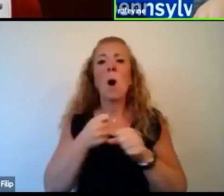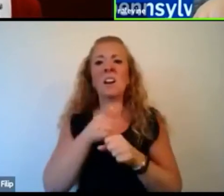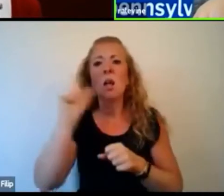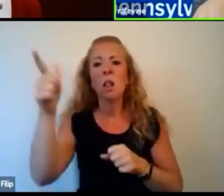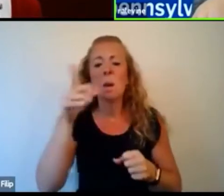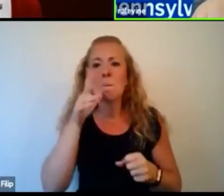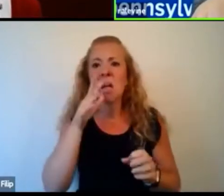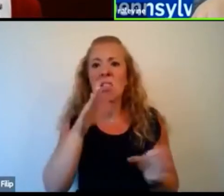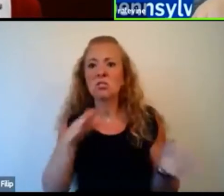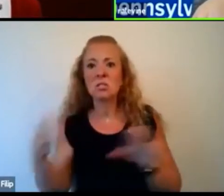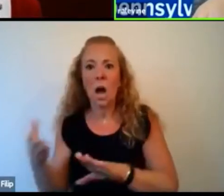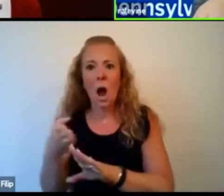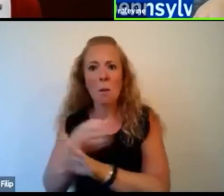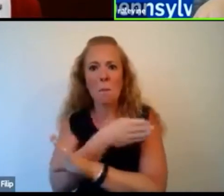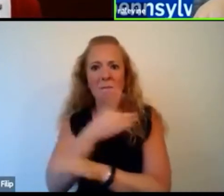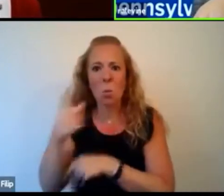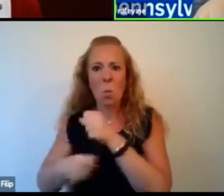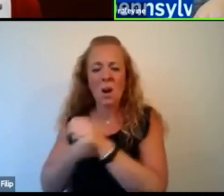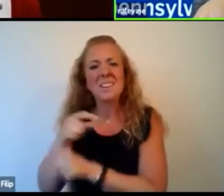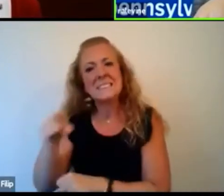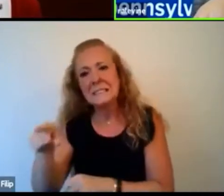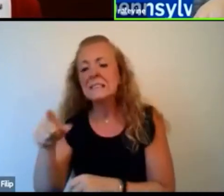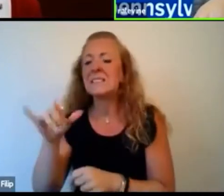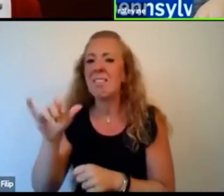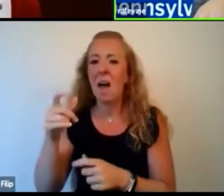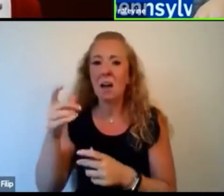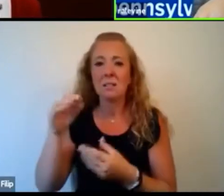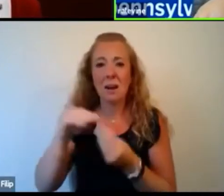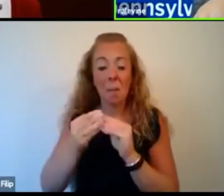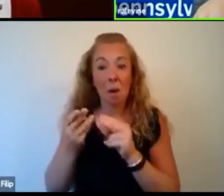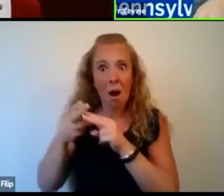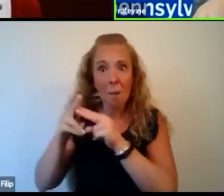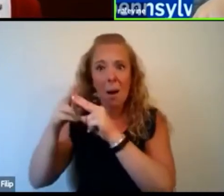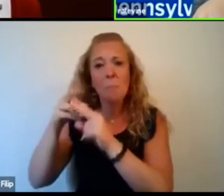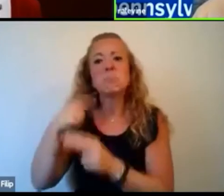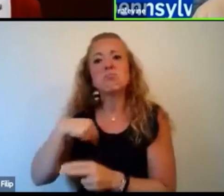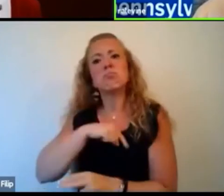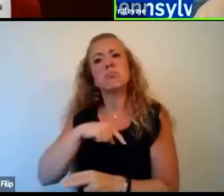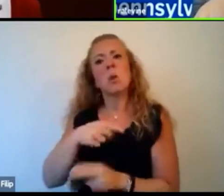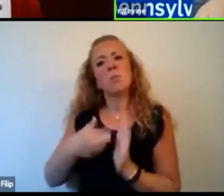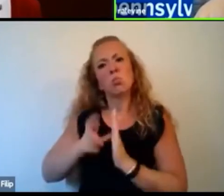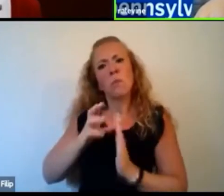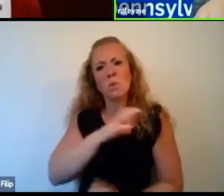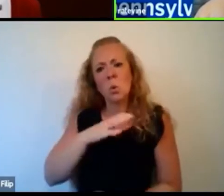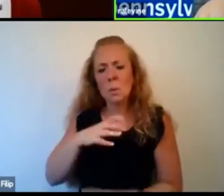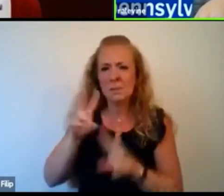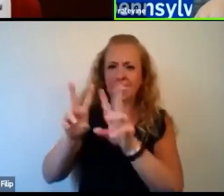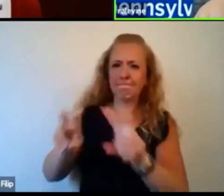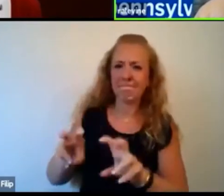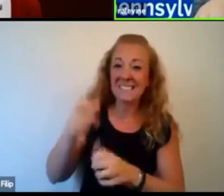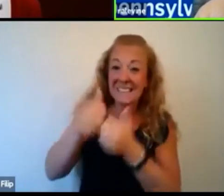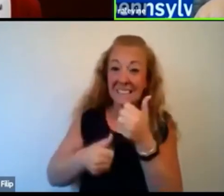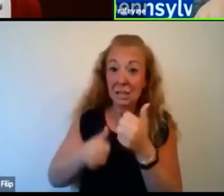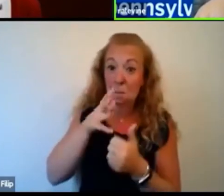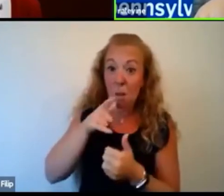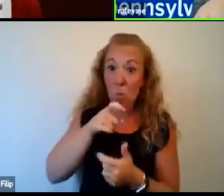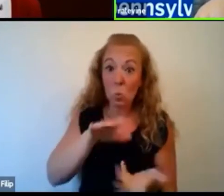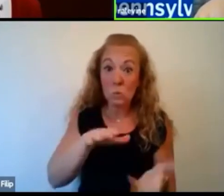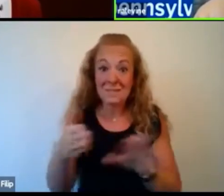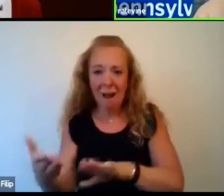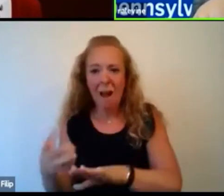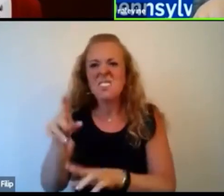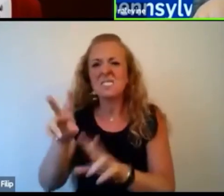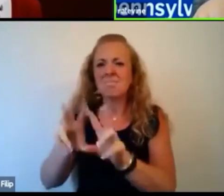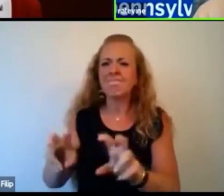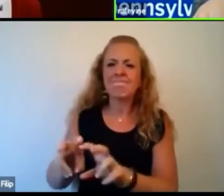increasing maternal mortality rates, so we have a maternal mortality review committee to look at every single maternal death in Pennsylvania